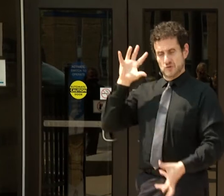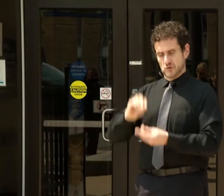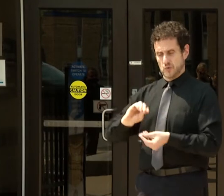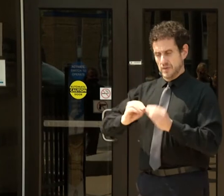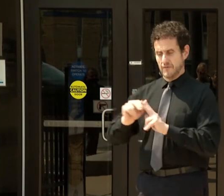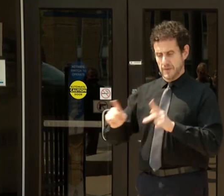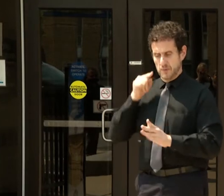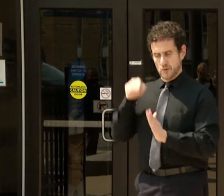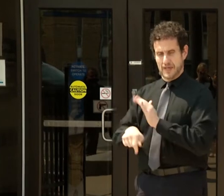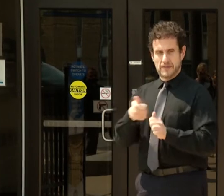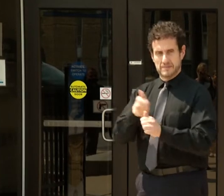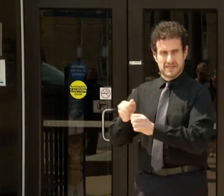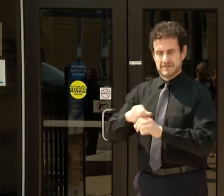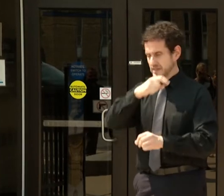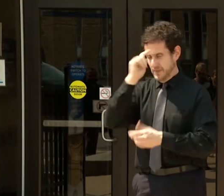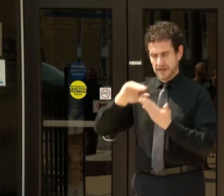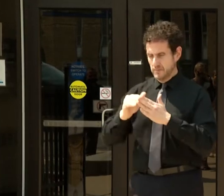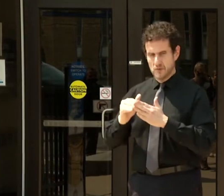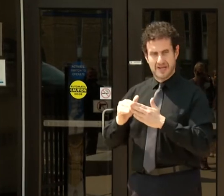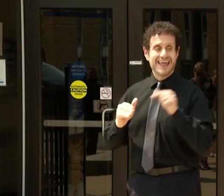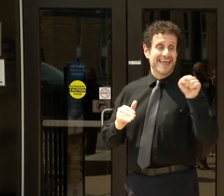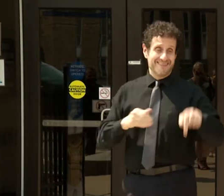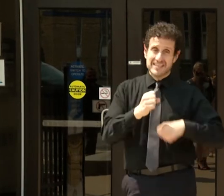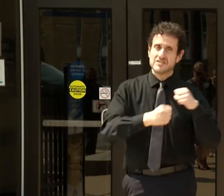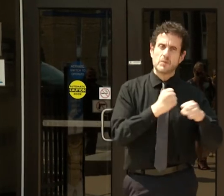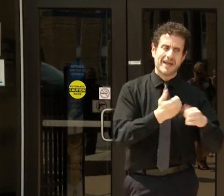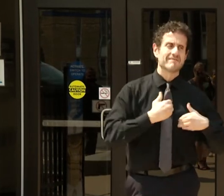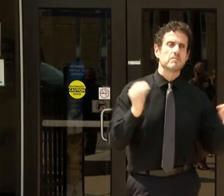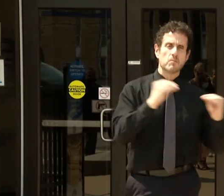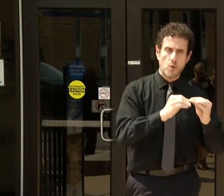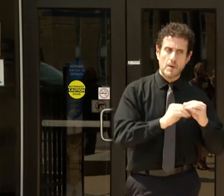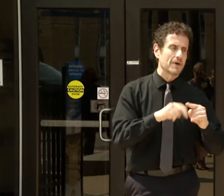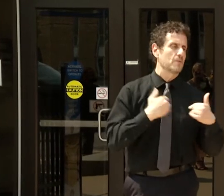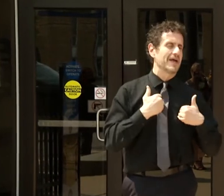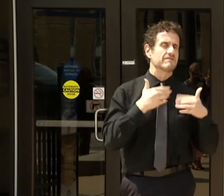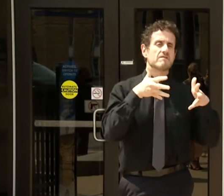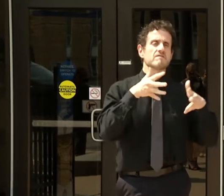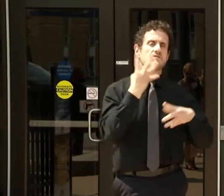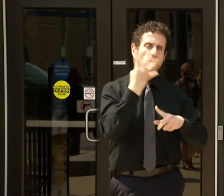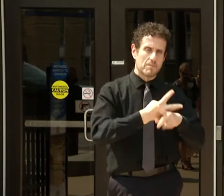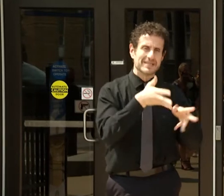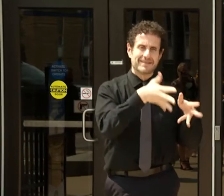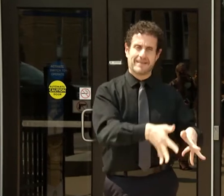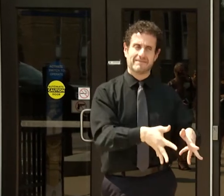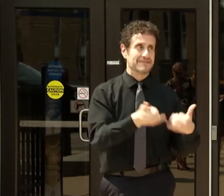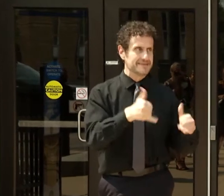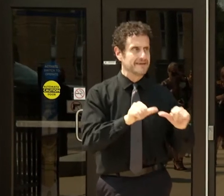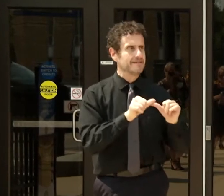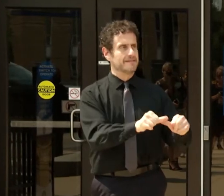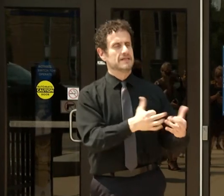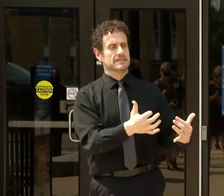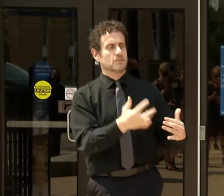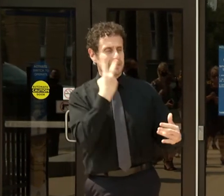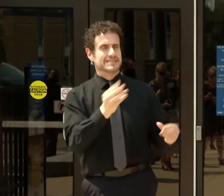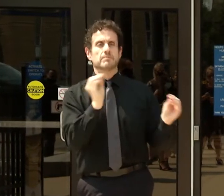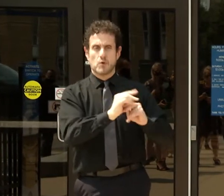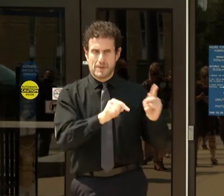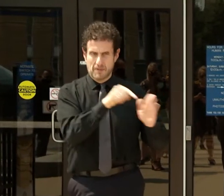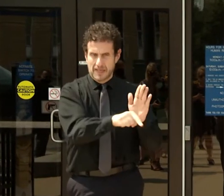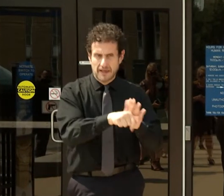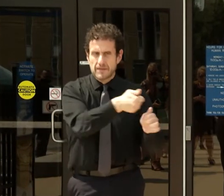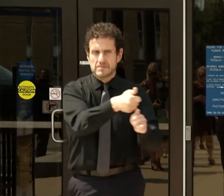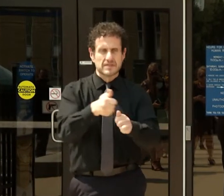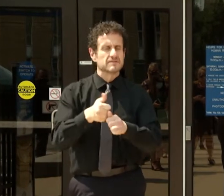number with four months still left this year. We hope the data we collect can assist us and our